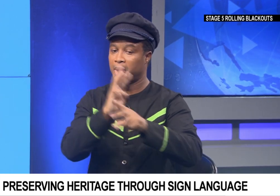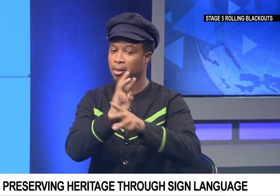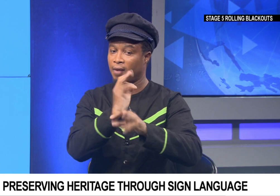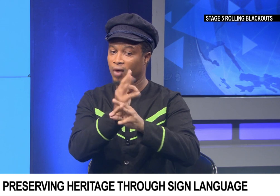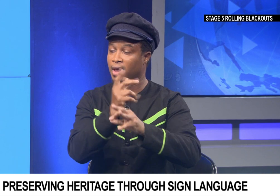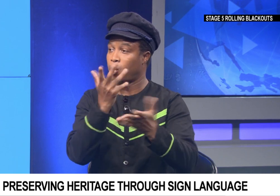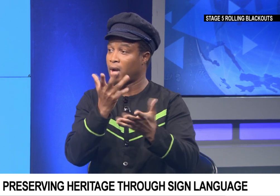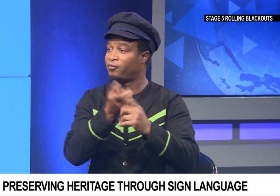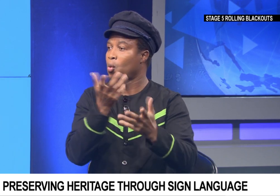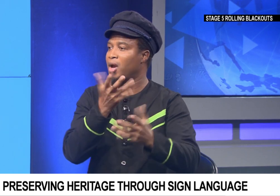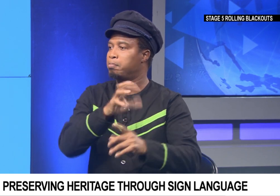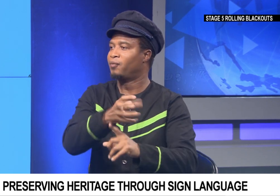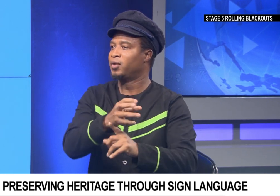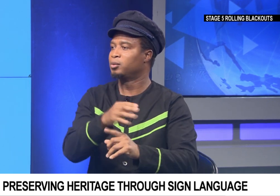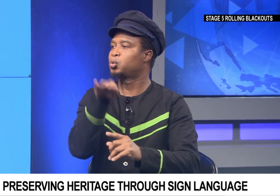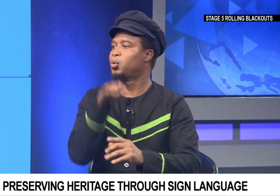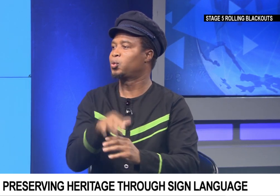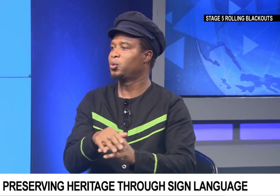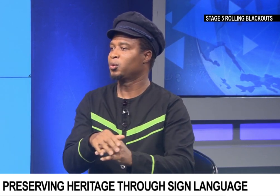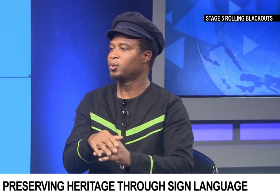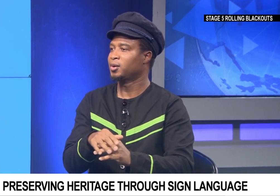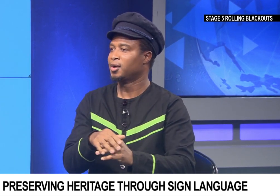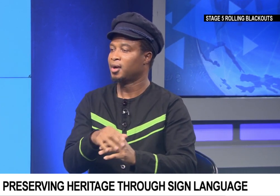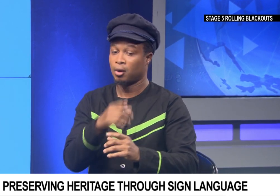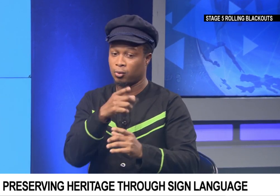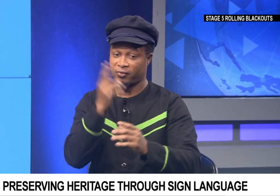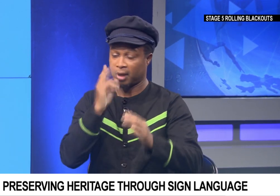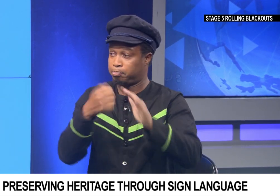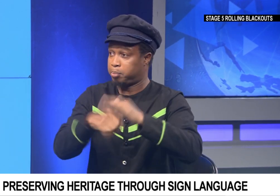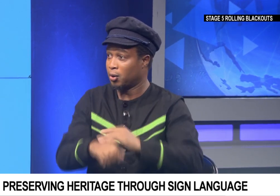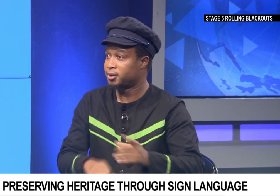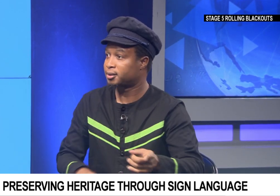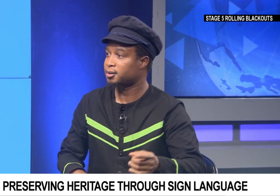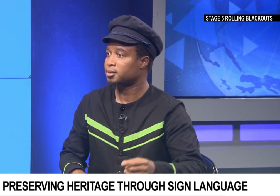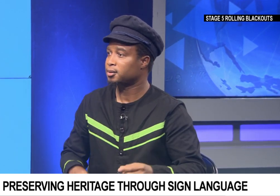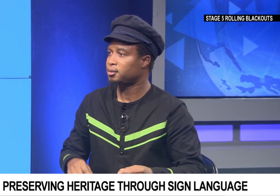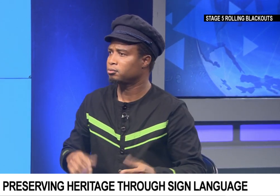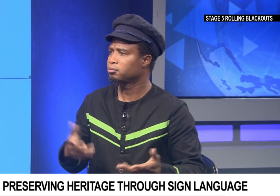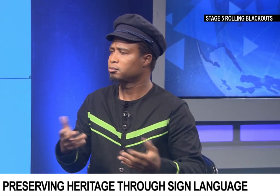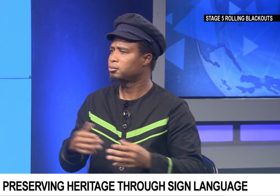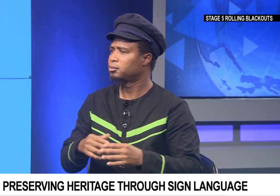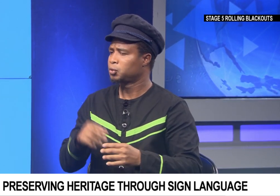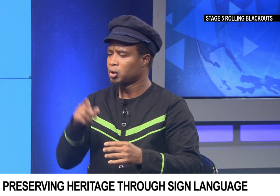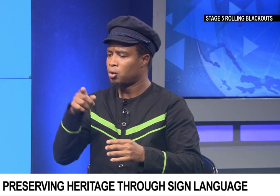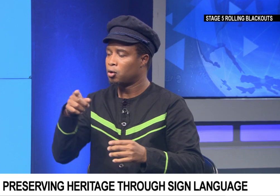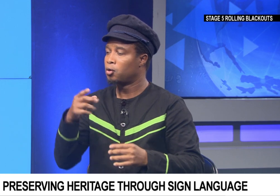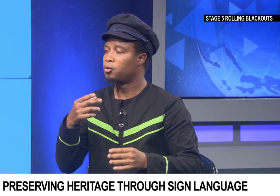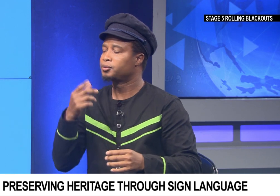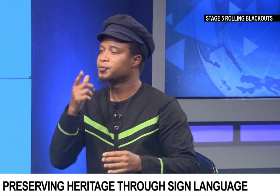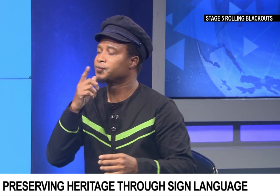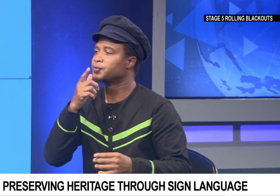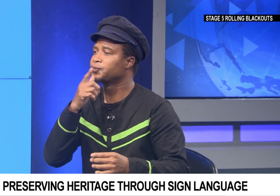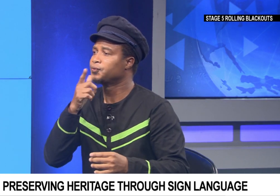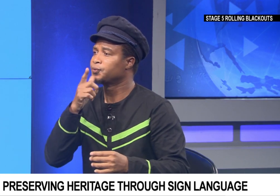speaking, well, my parents are from that specific province. So, when I'm born from that province, I need to know about my culture.